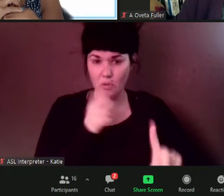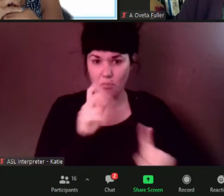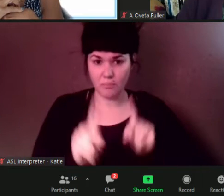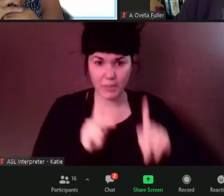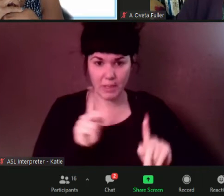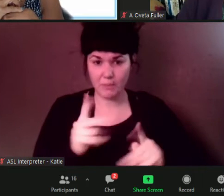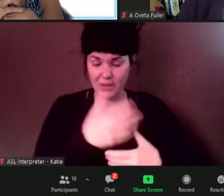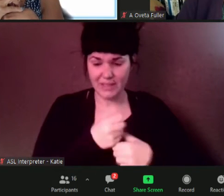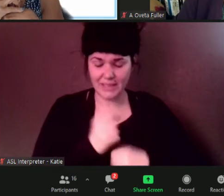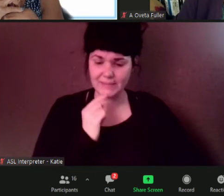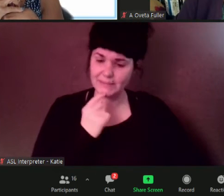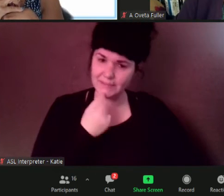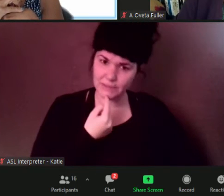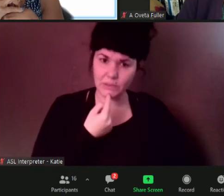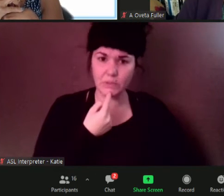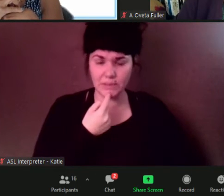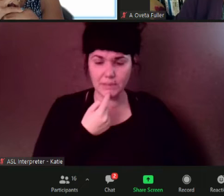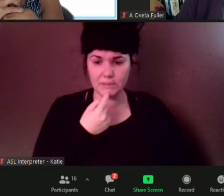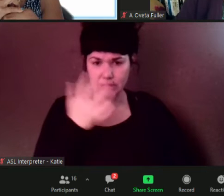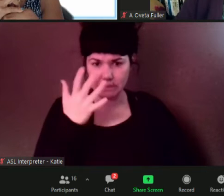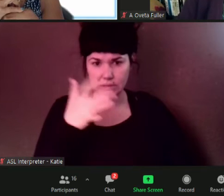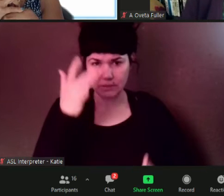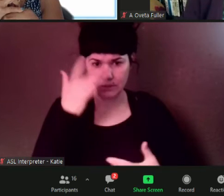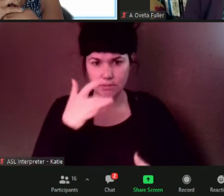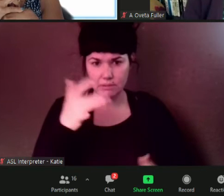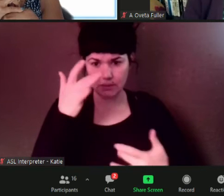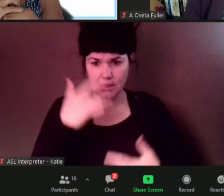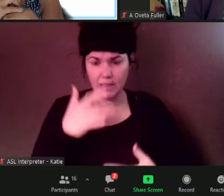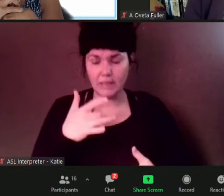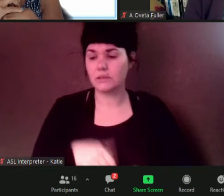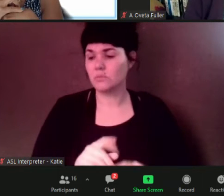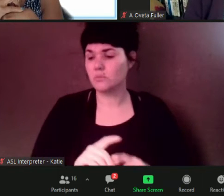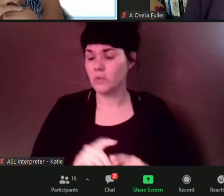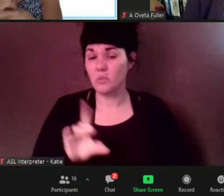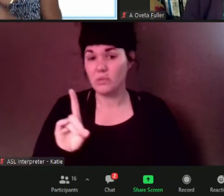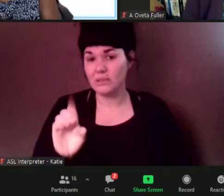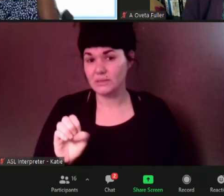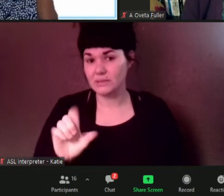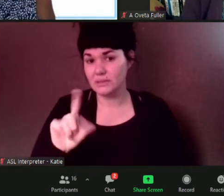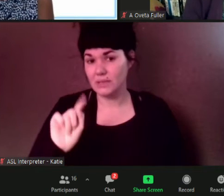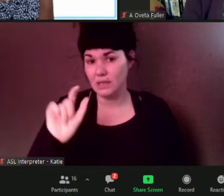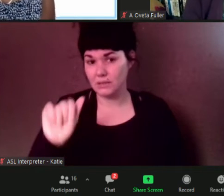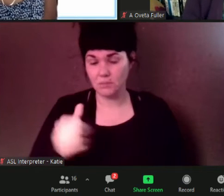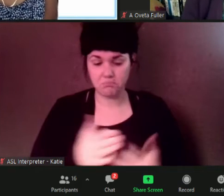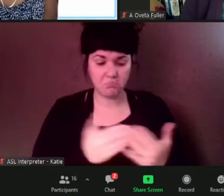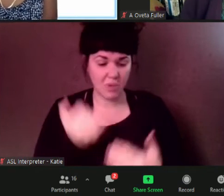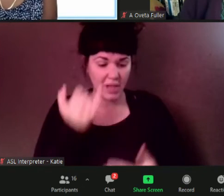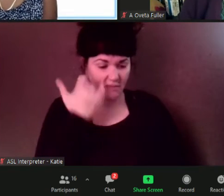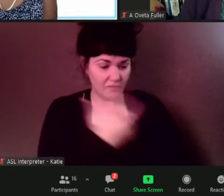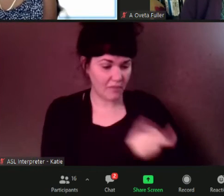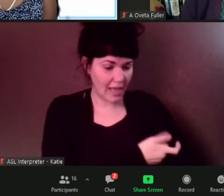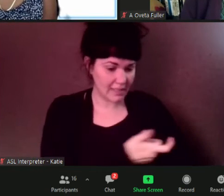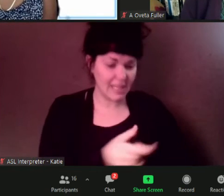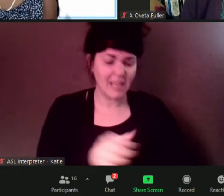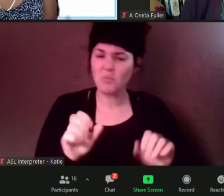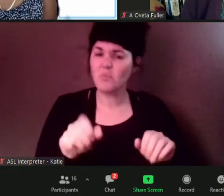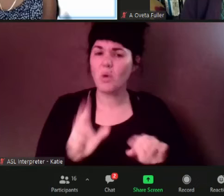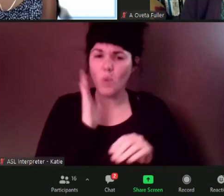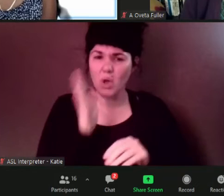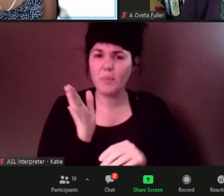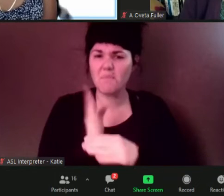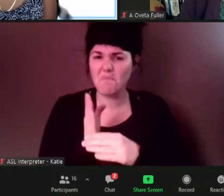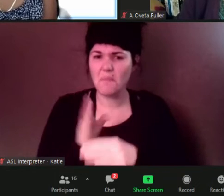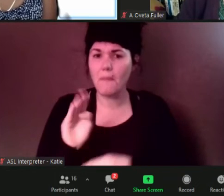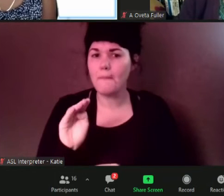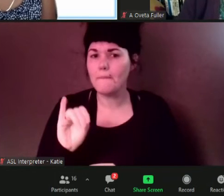symptoms of breakthrough disease a mild illness uh with delta even if you're vaccinated but it tends to be a very mild illness so